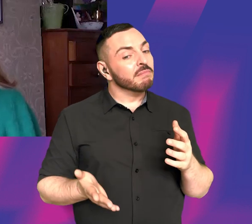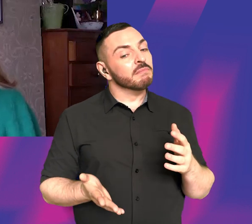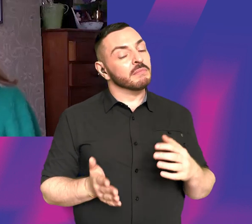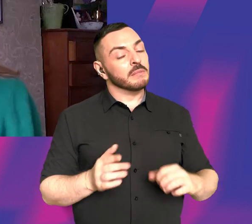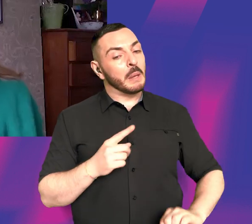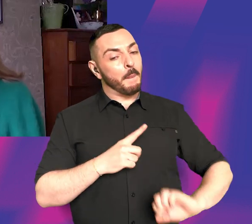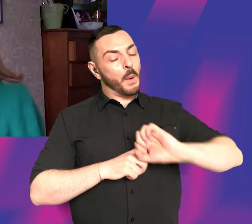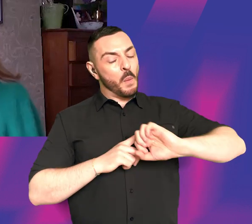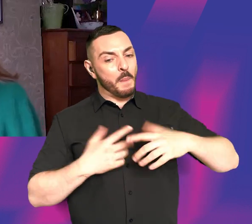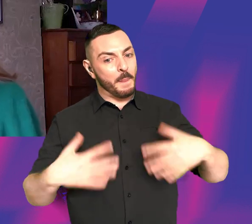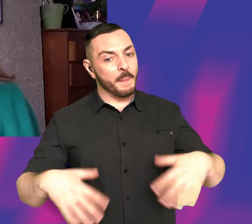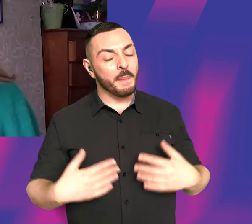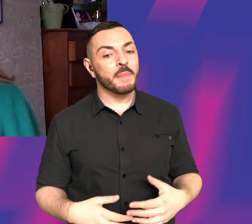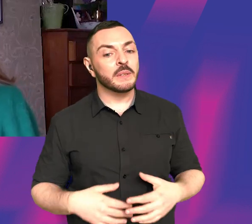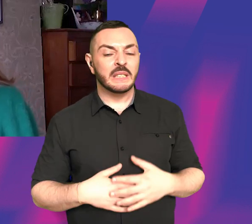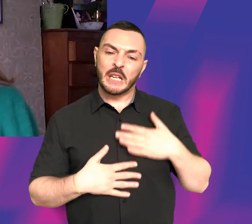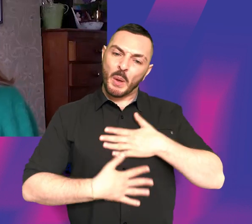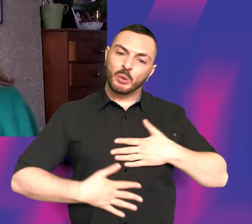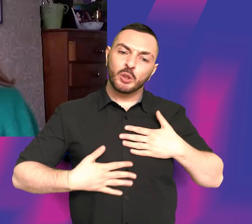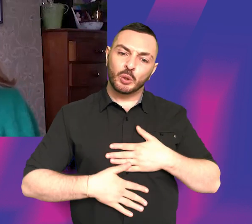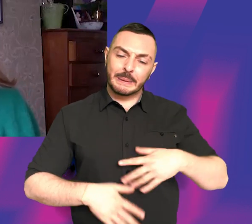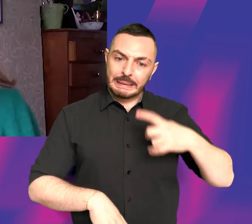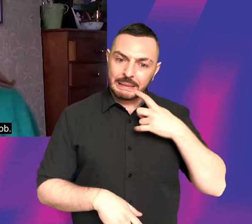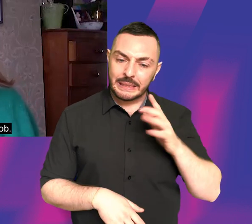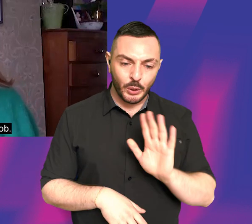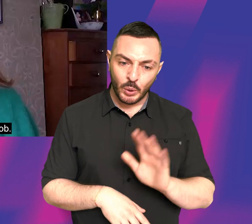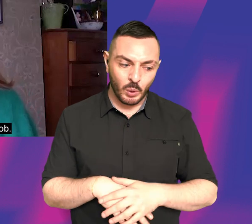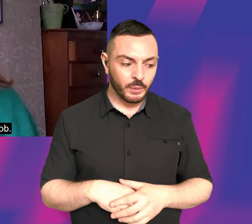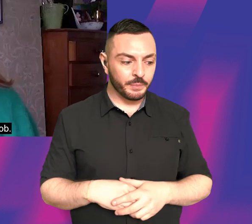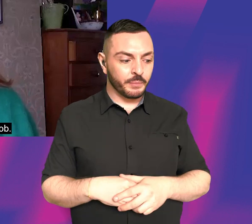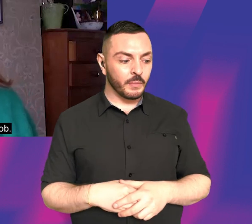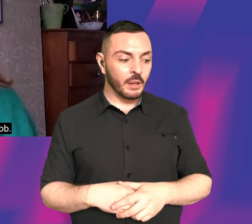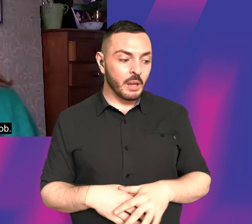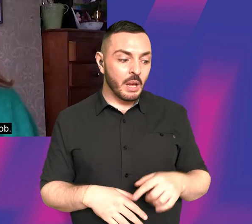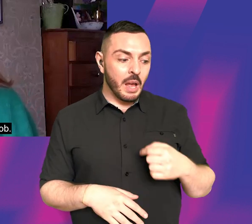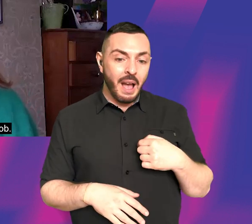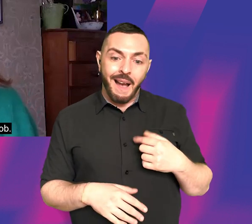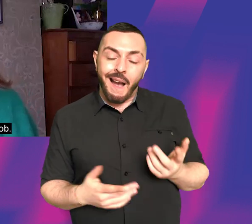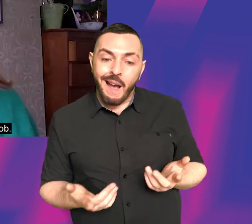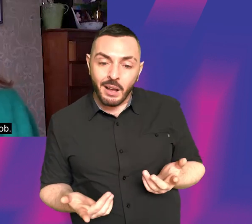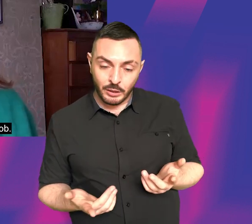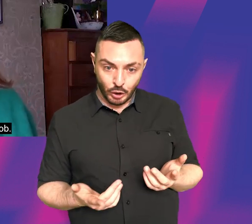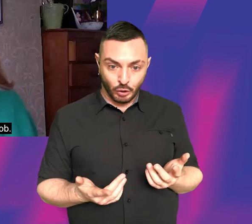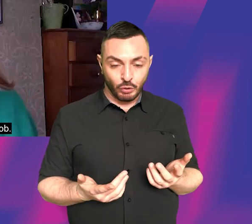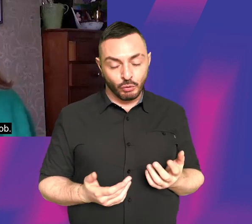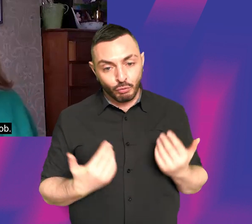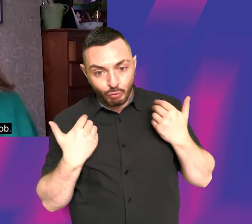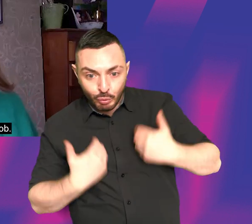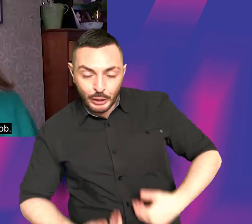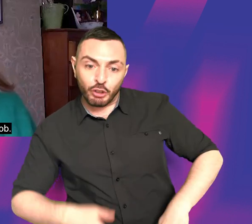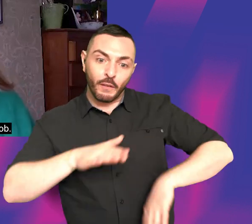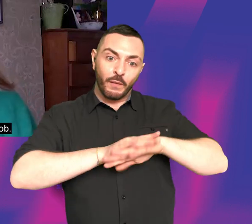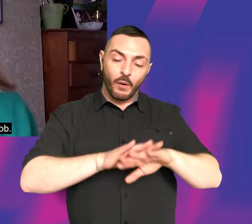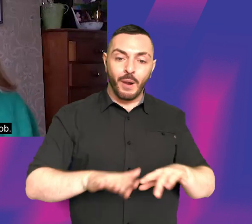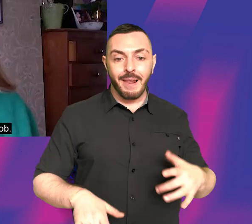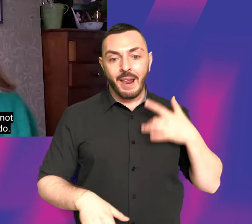it, it doesn't necessarily get easier. But what does help, I think, is having a rich and full life, which prepares you mentally